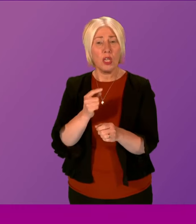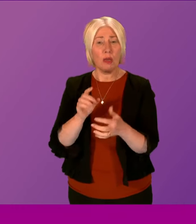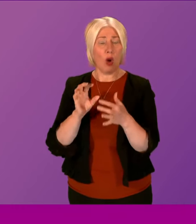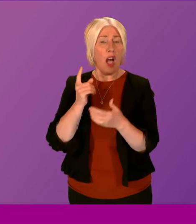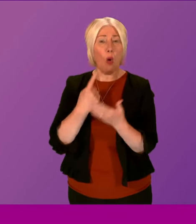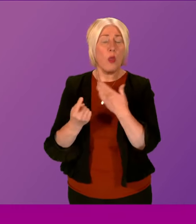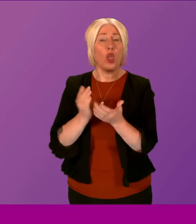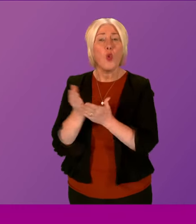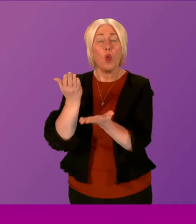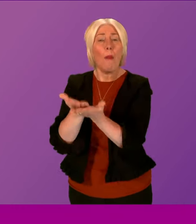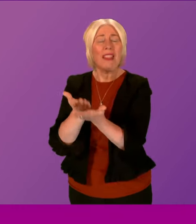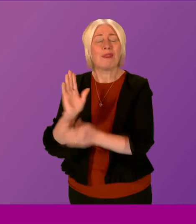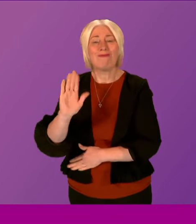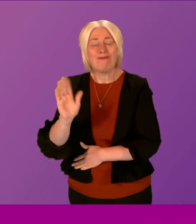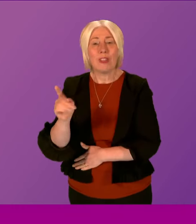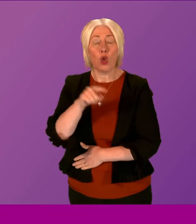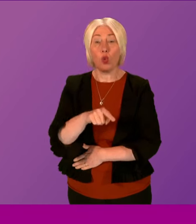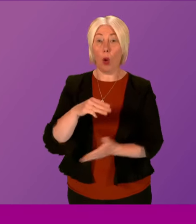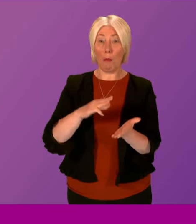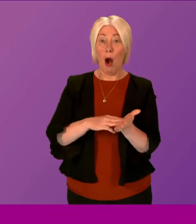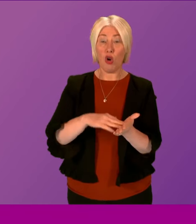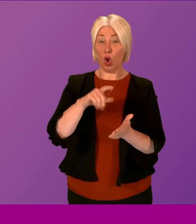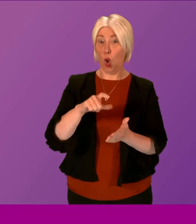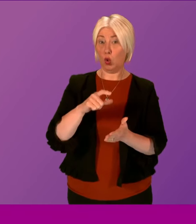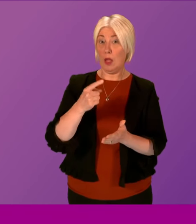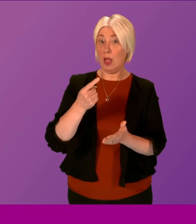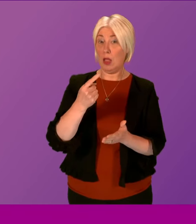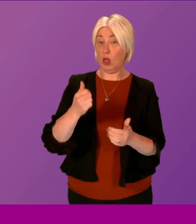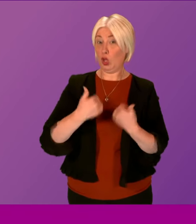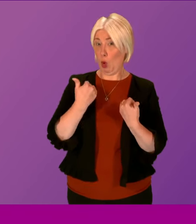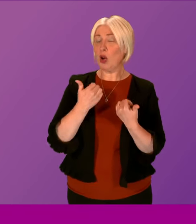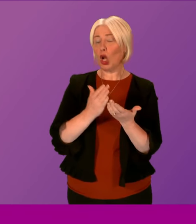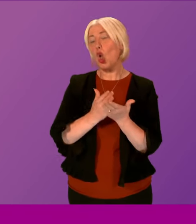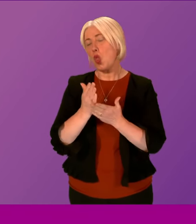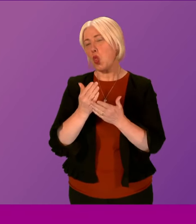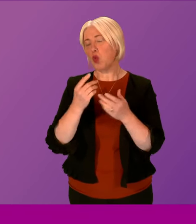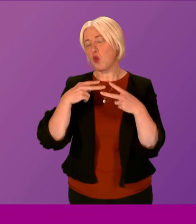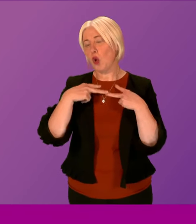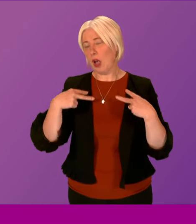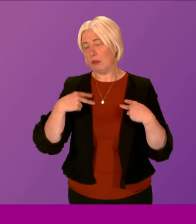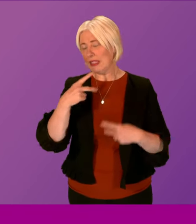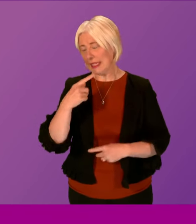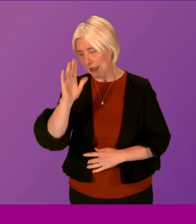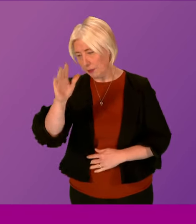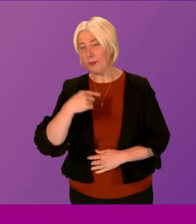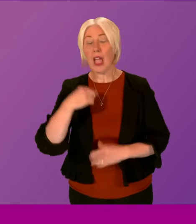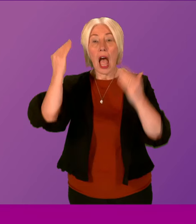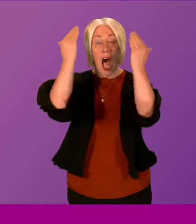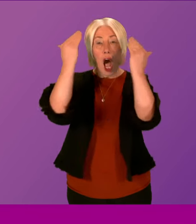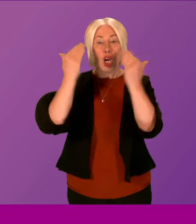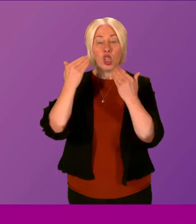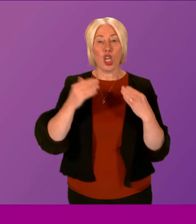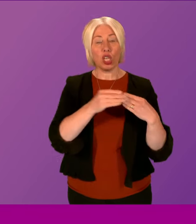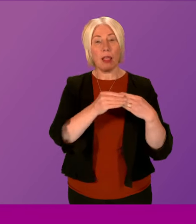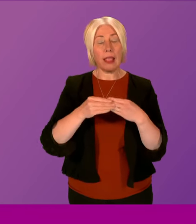And again, this is what Margaret told us this morning via her legal counsel, Amaranwar. A judge-led public